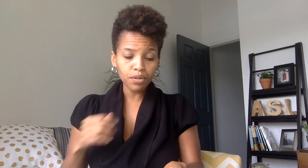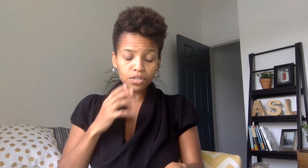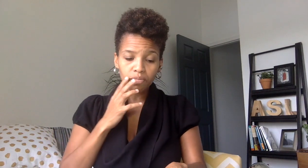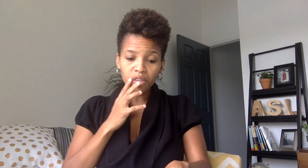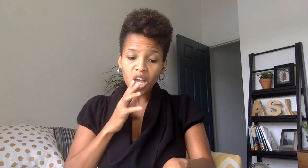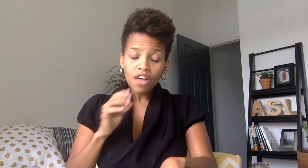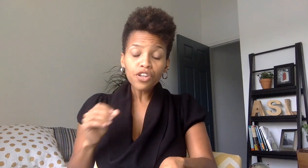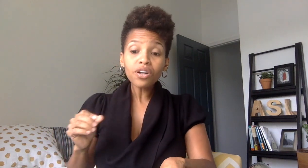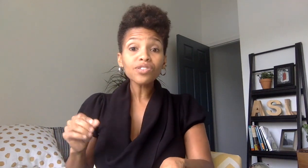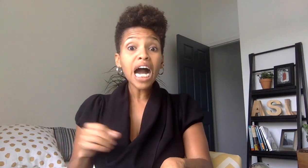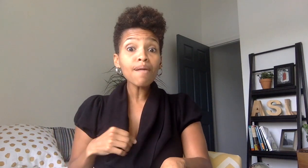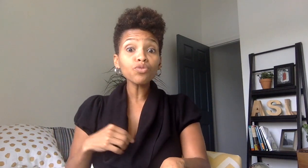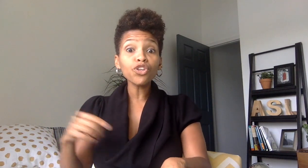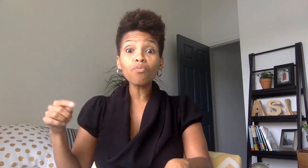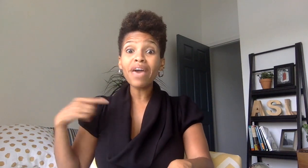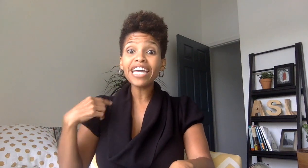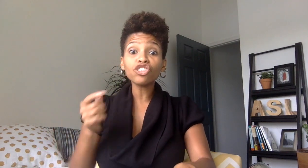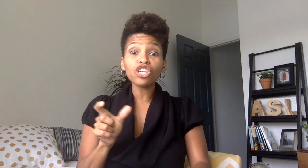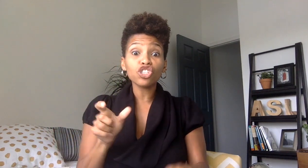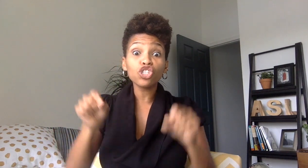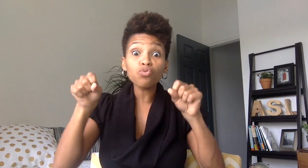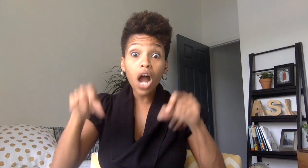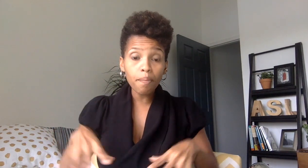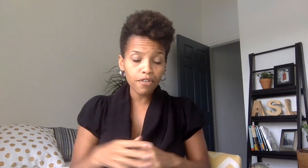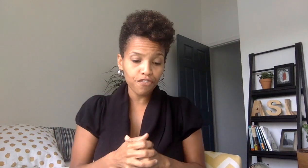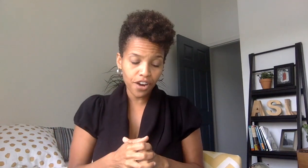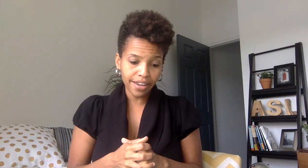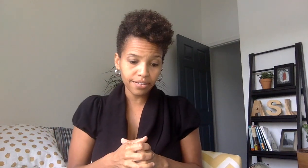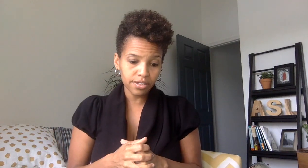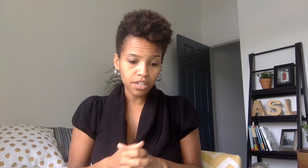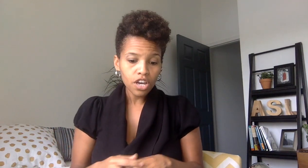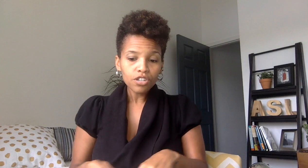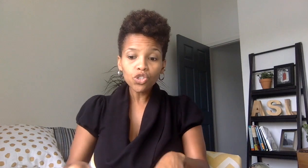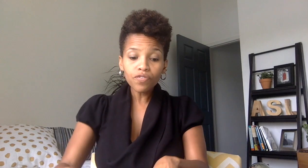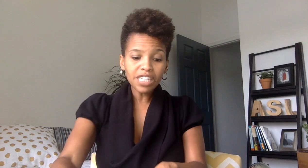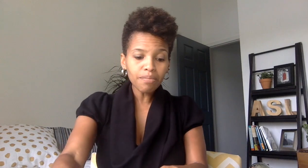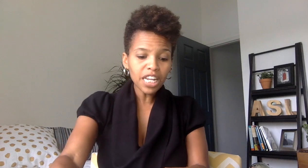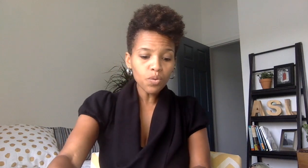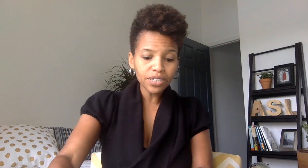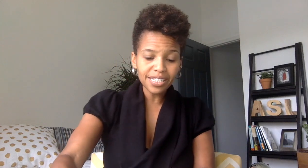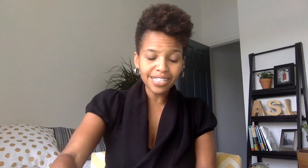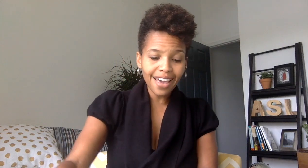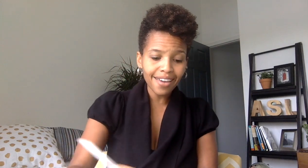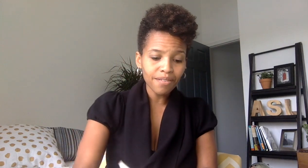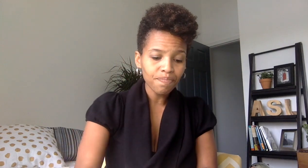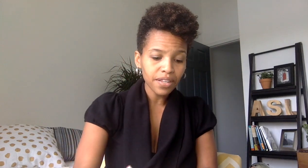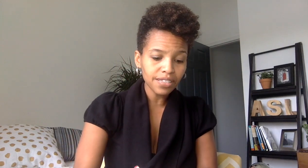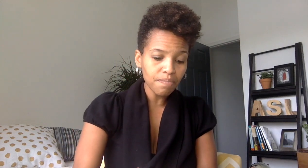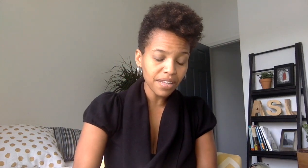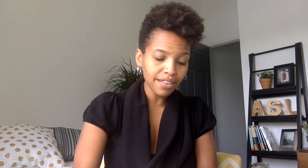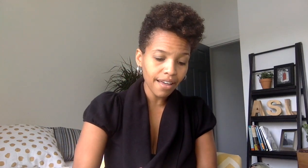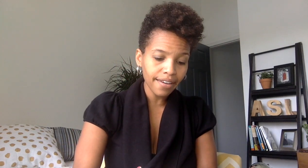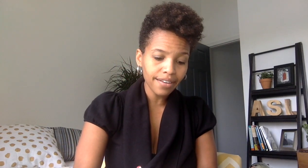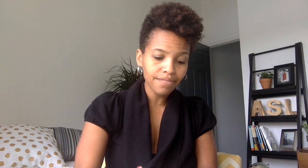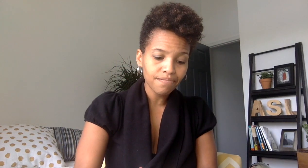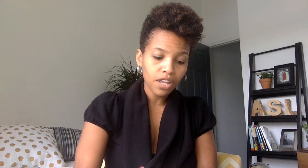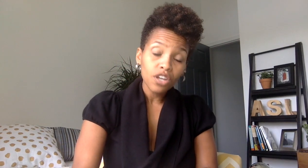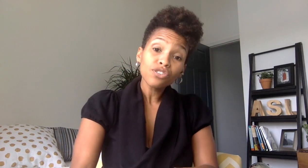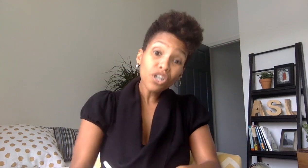there are times when you may just drop a phrase so if somebody were to say something like so